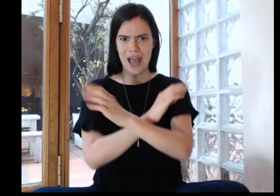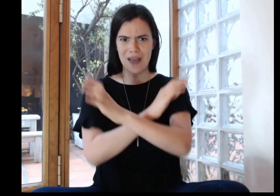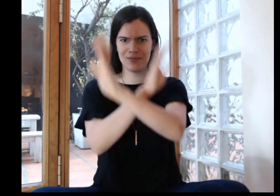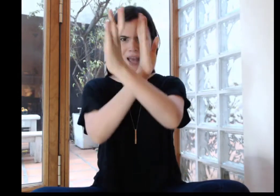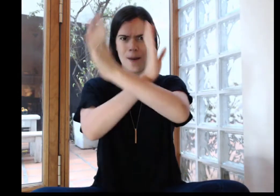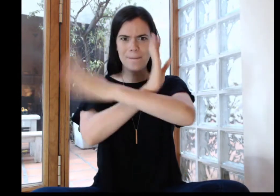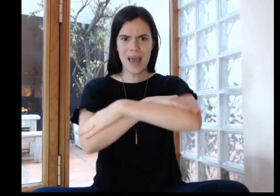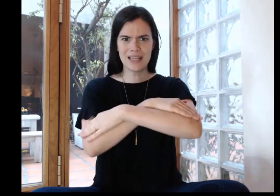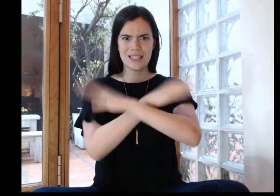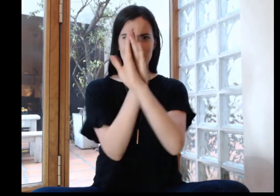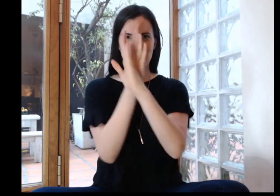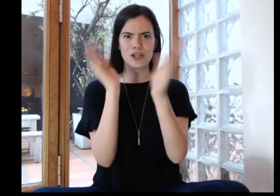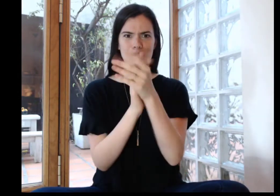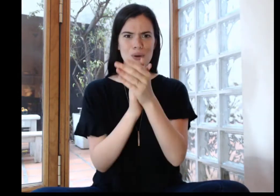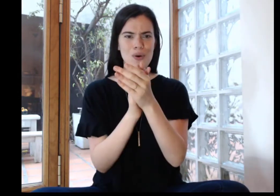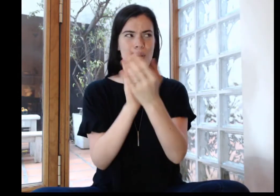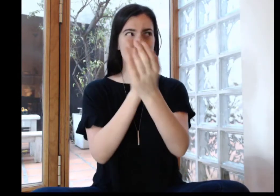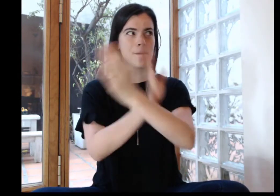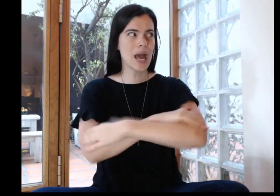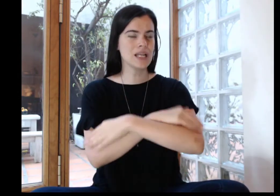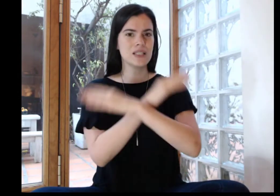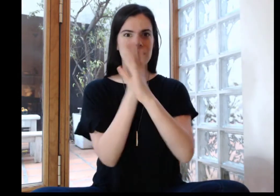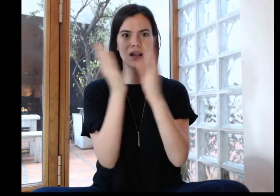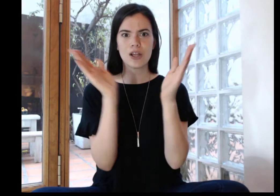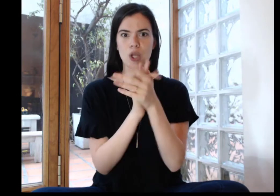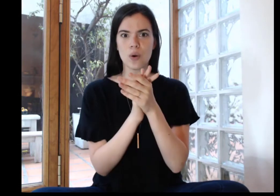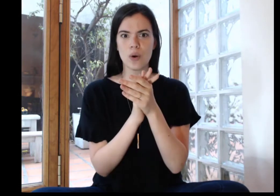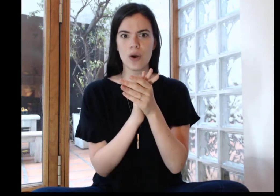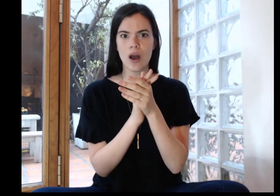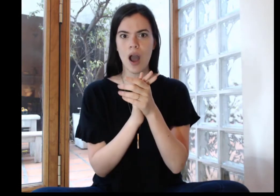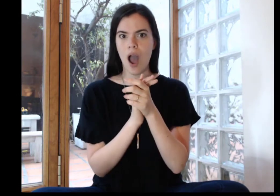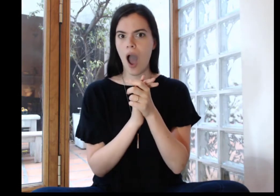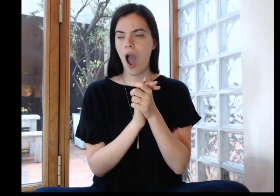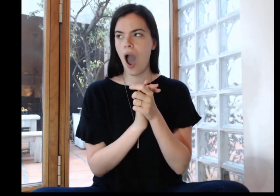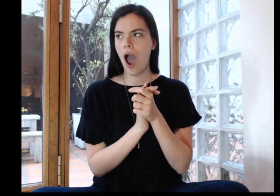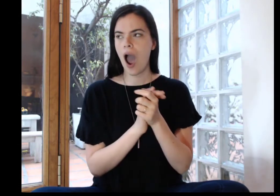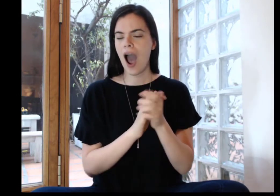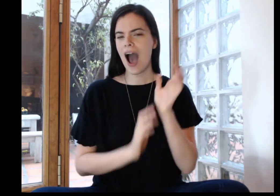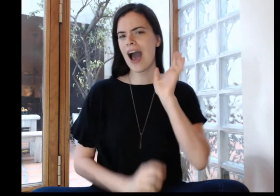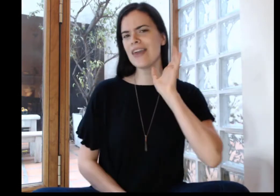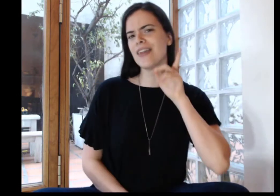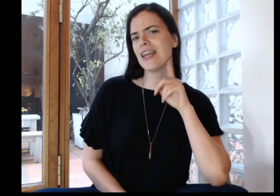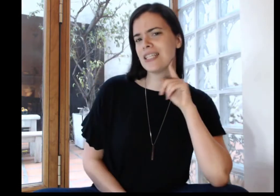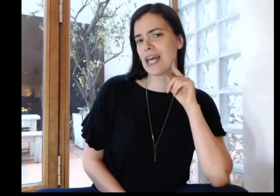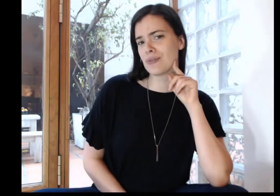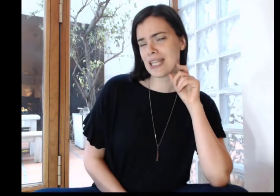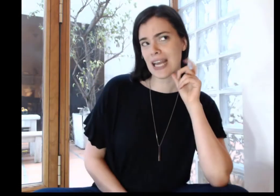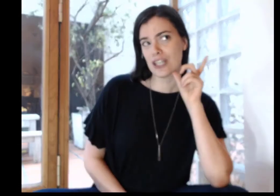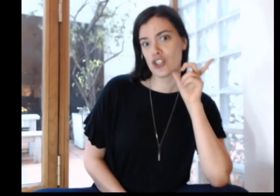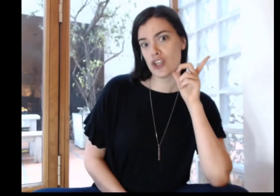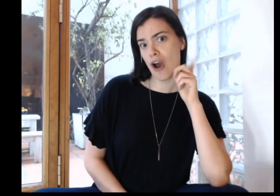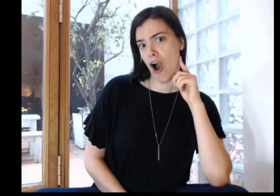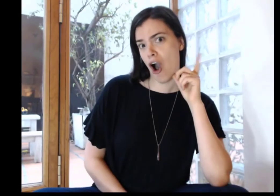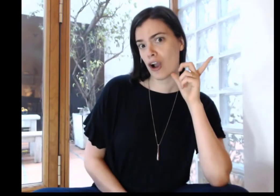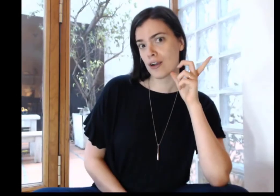time pencil glue pencil glue i think it sounds like a song a